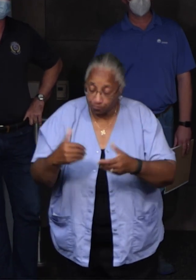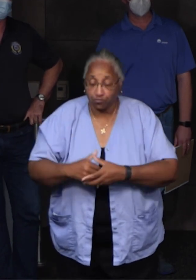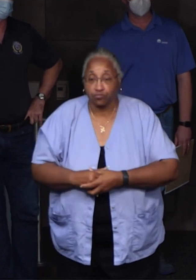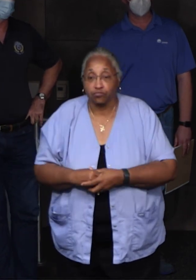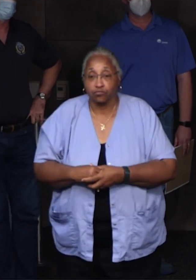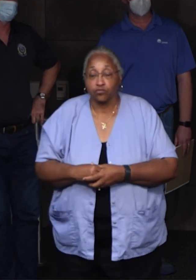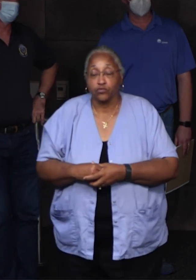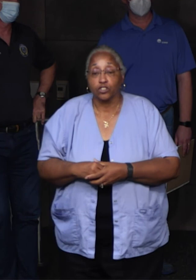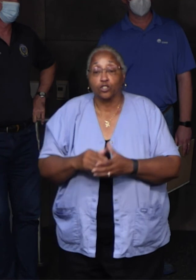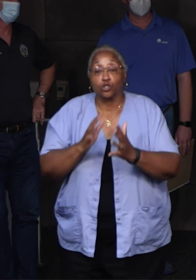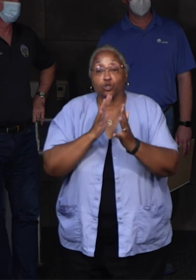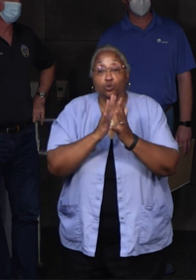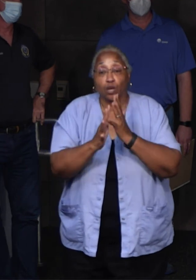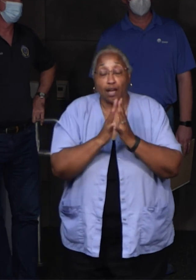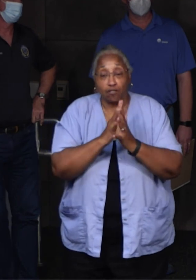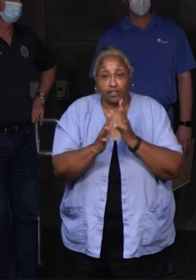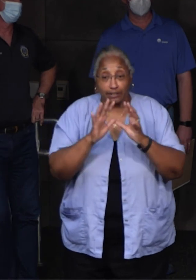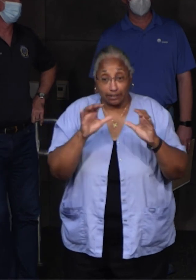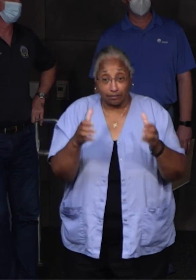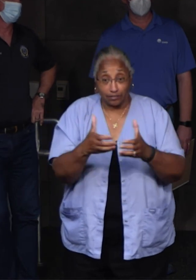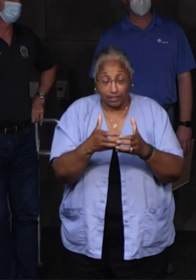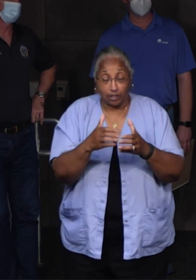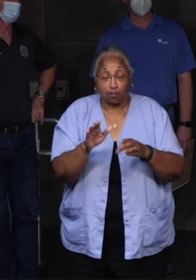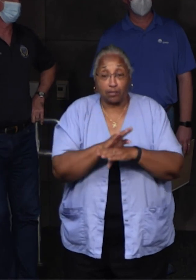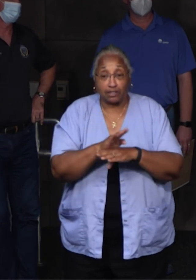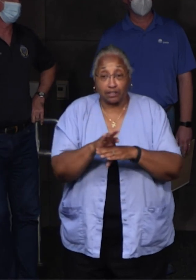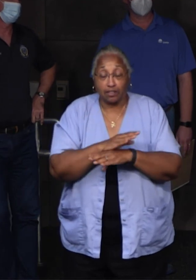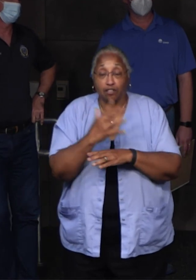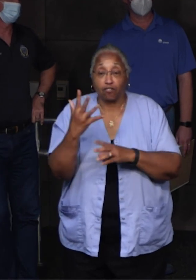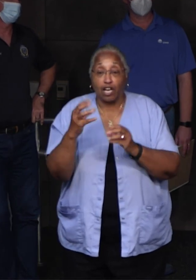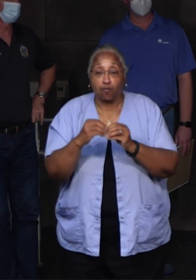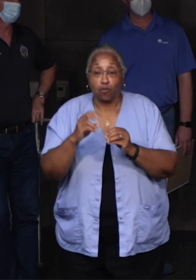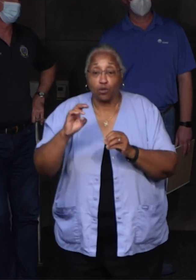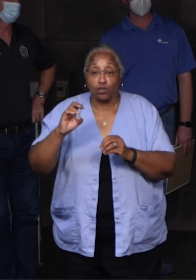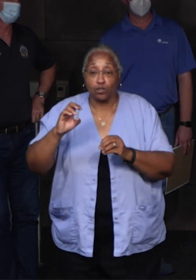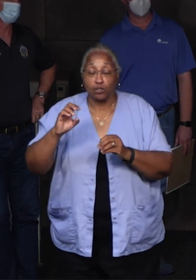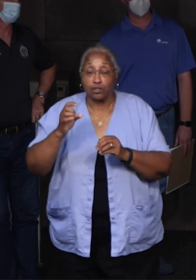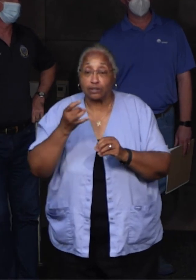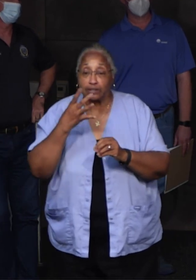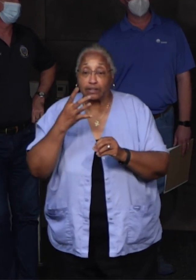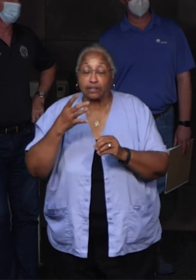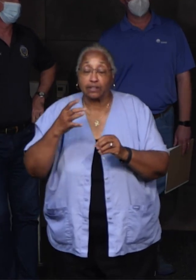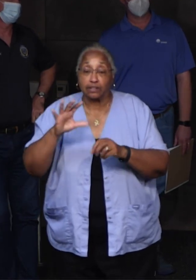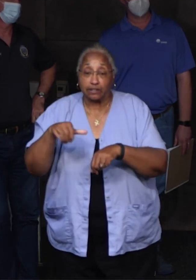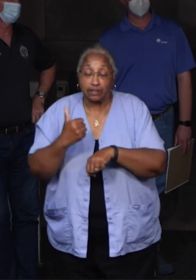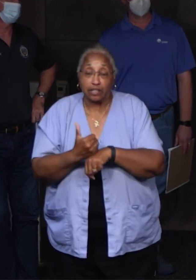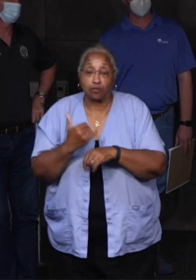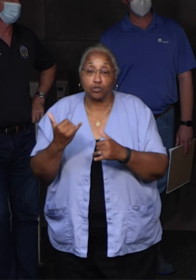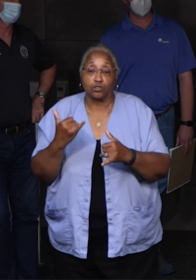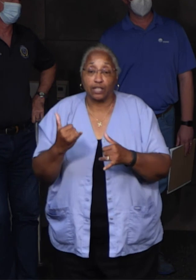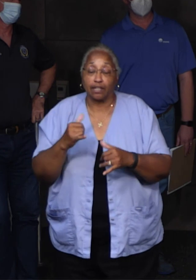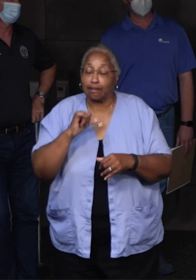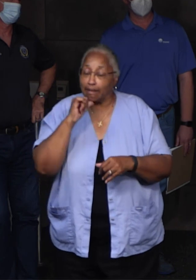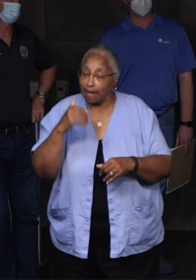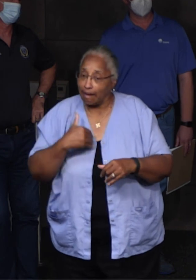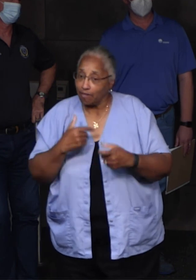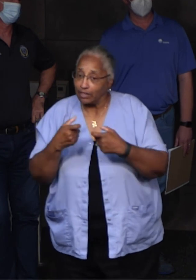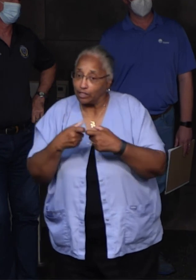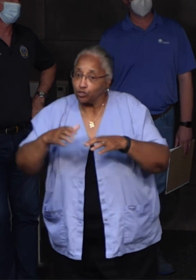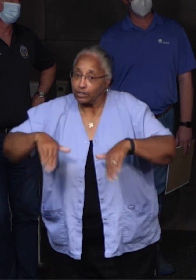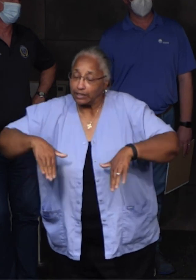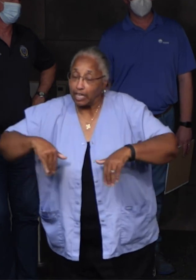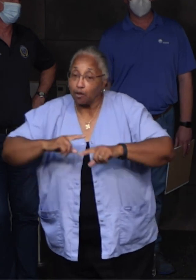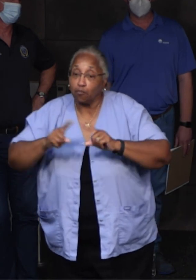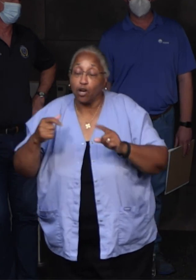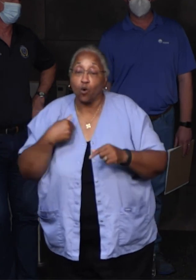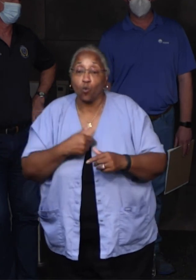Our traffic division was busy. Five more signals on veterans were restored today. Of course, we don't have power to power them up, but what we're